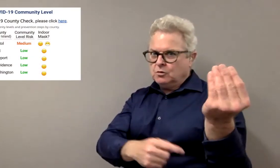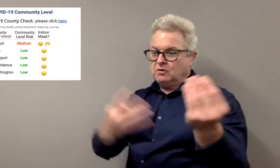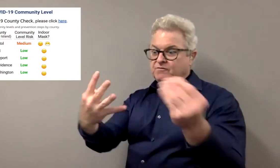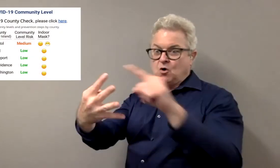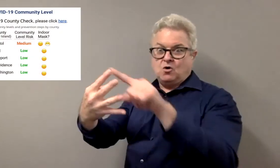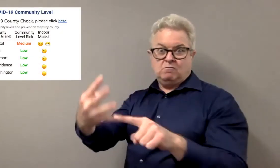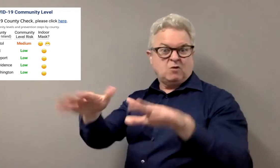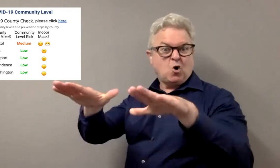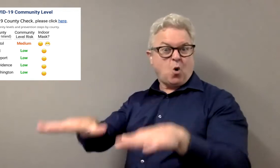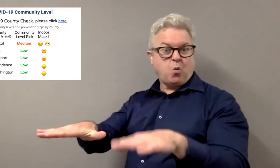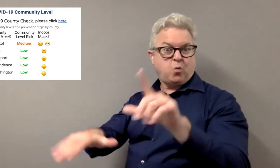you know, okay, except for Bristol.